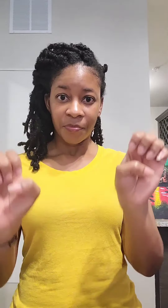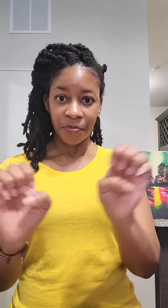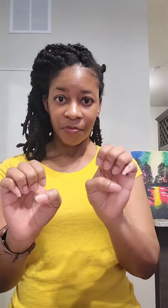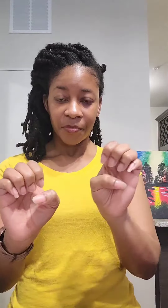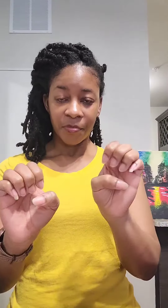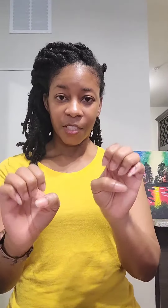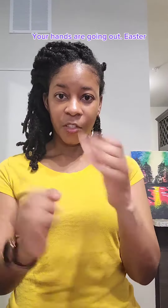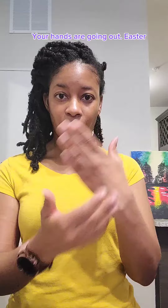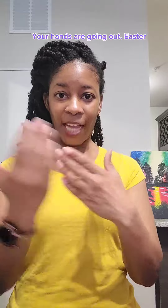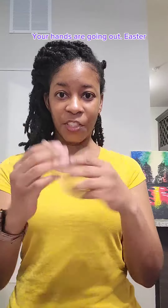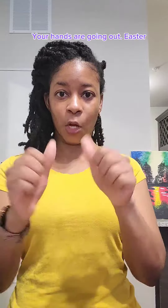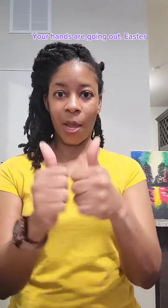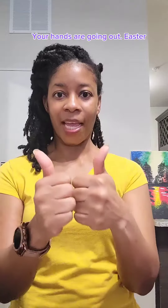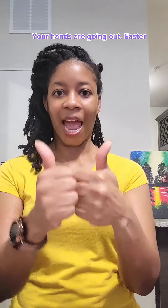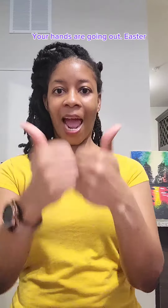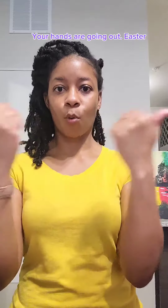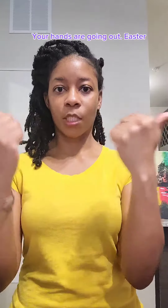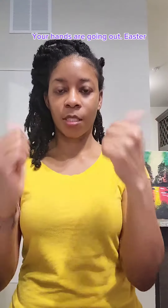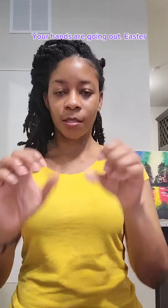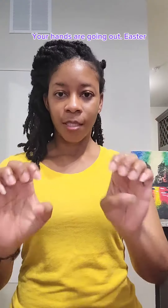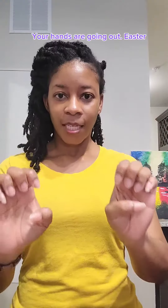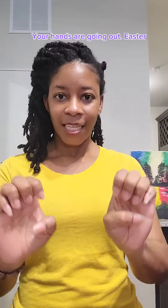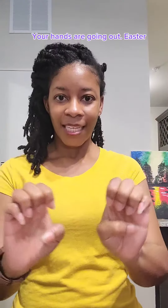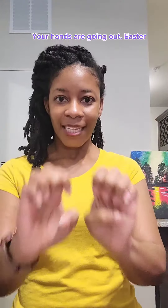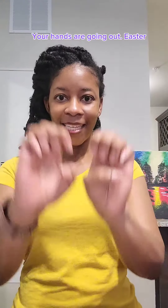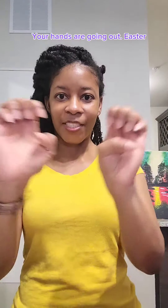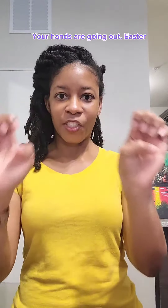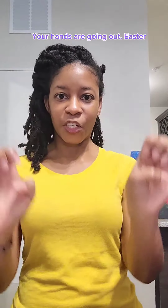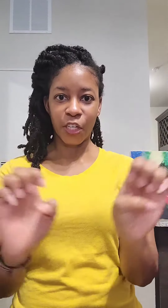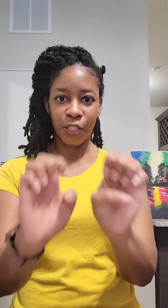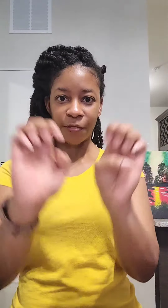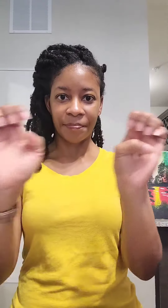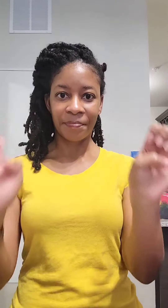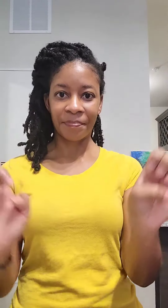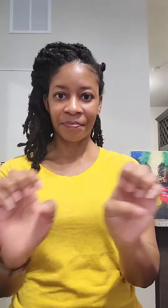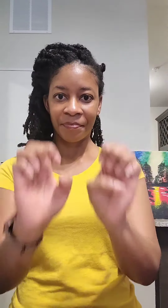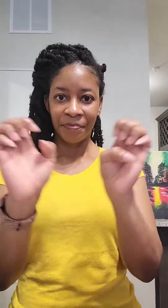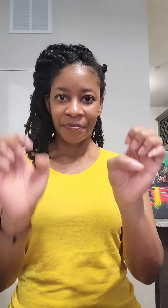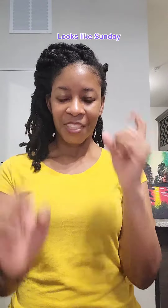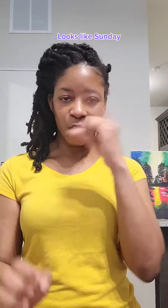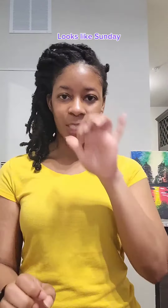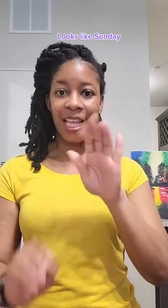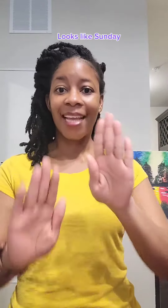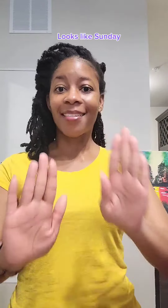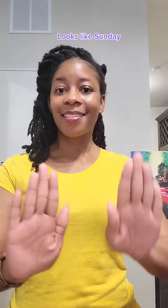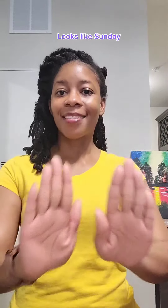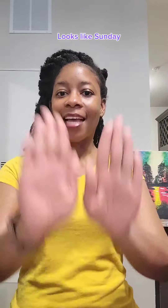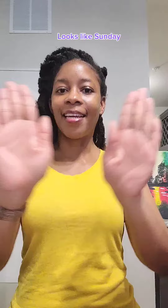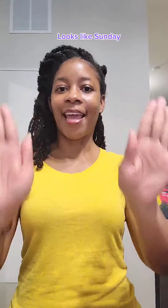Your hands are going out. Easter. Looks like Sunday.